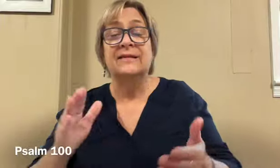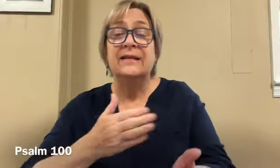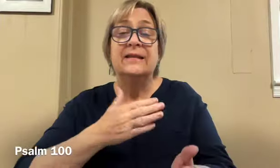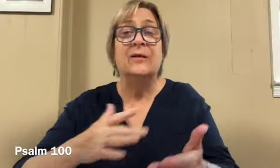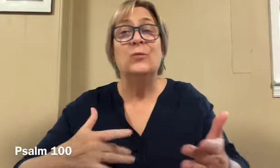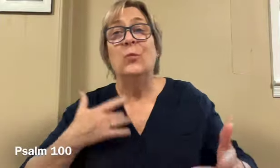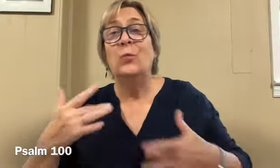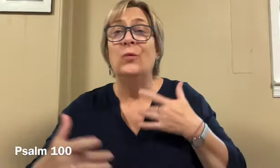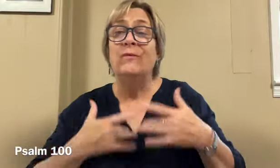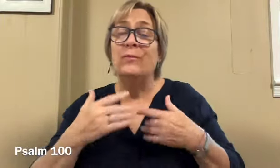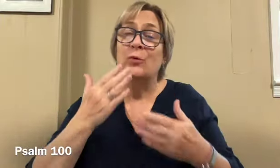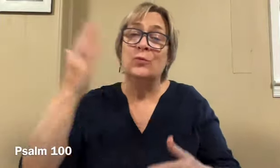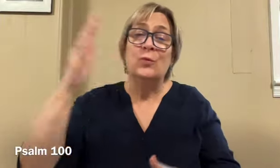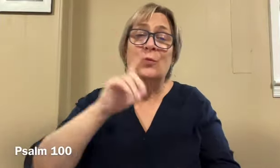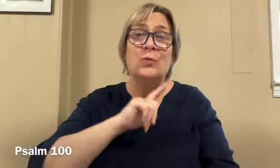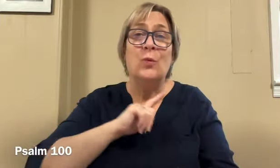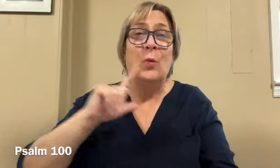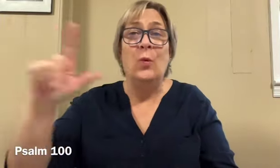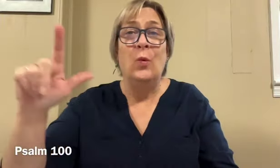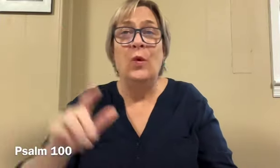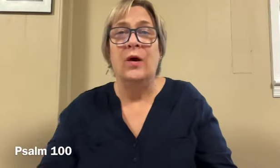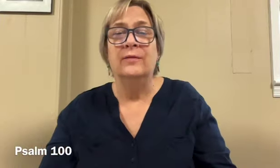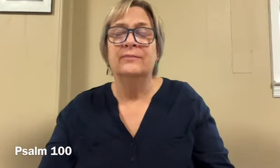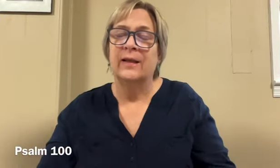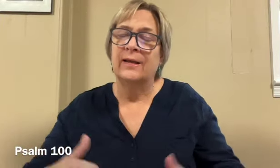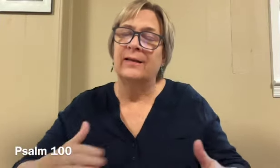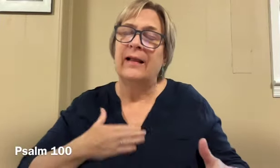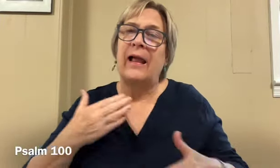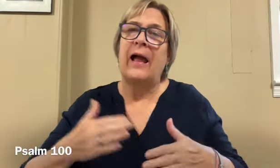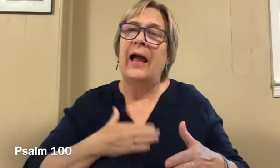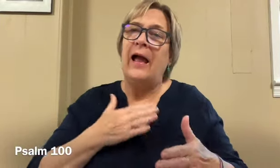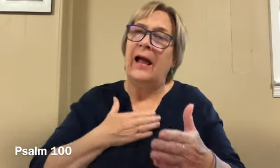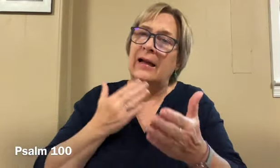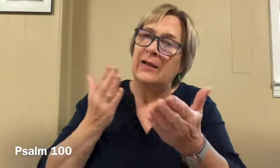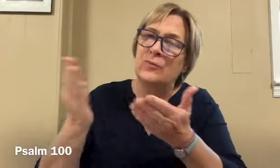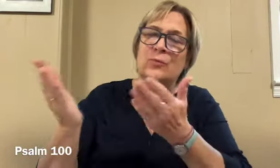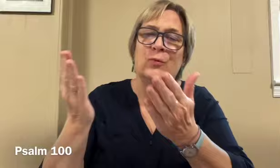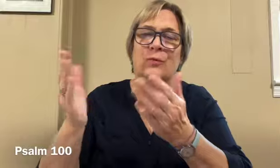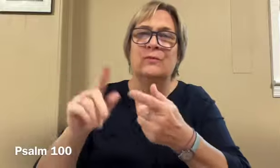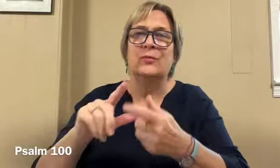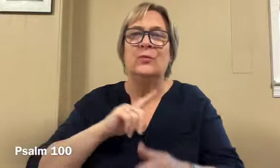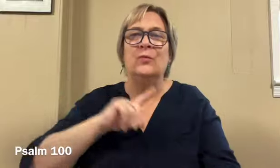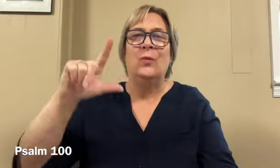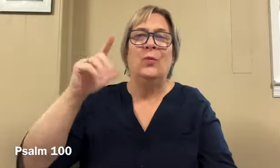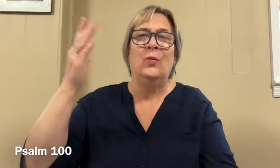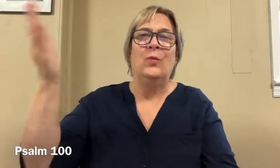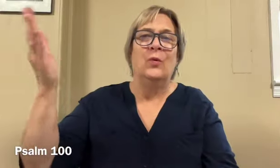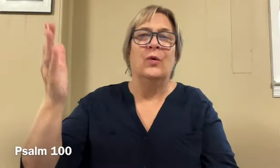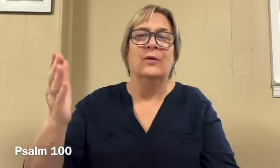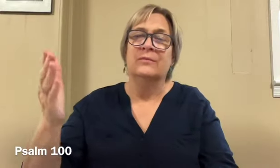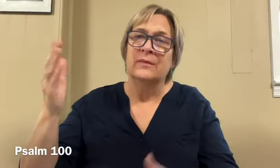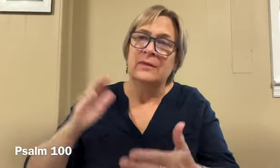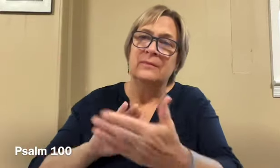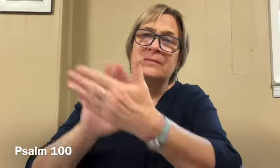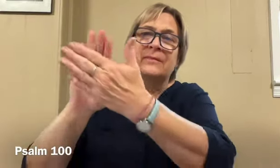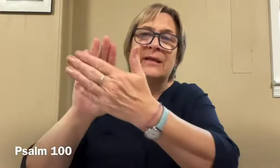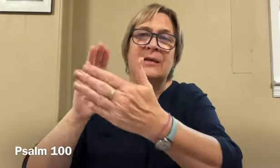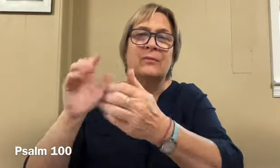Sing joyfully to the Lord, all you lands. Serve the Lord with gladness. Come before